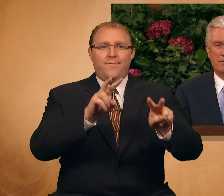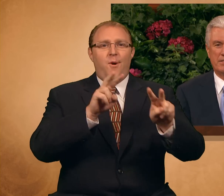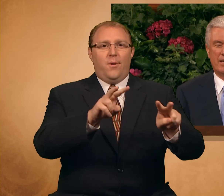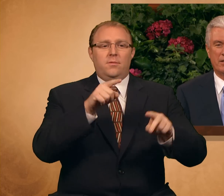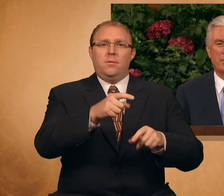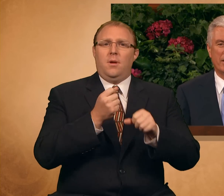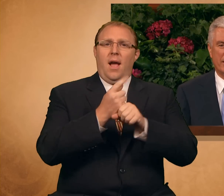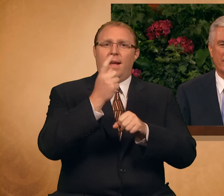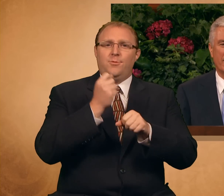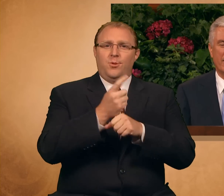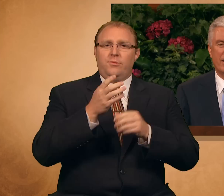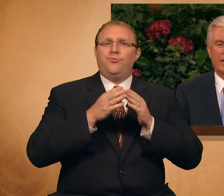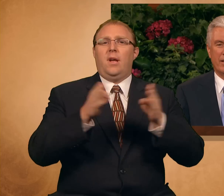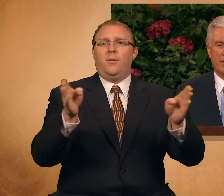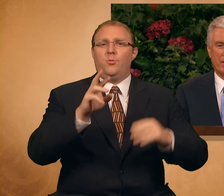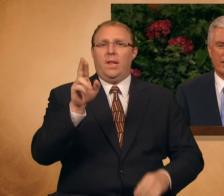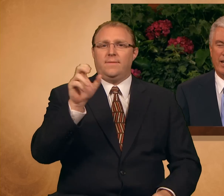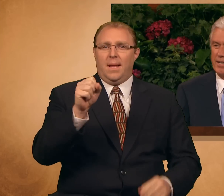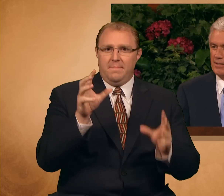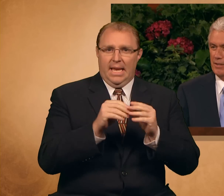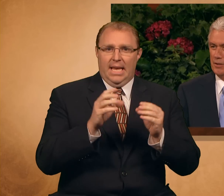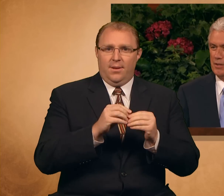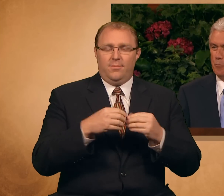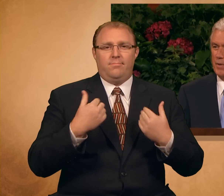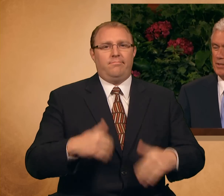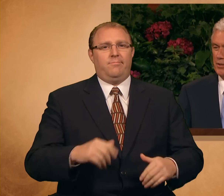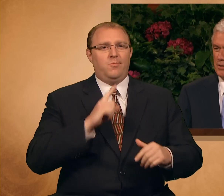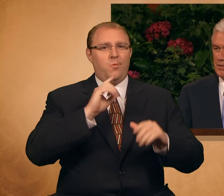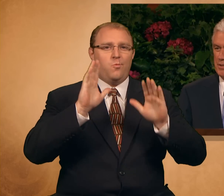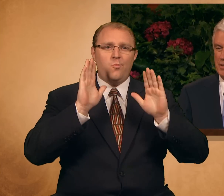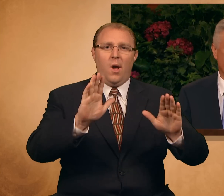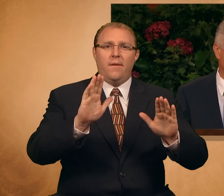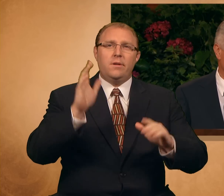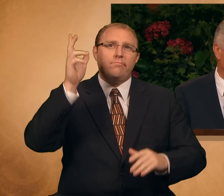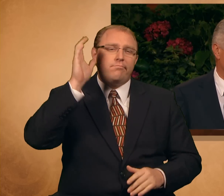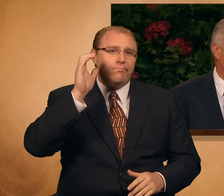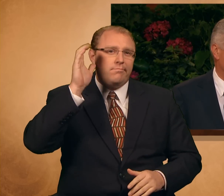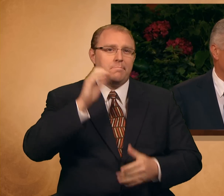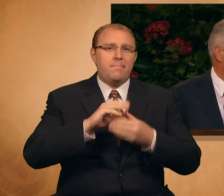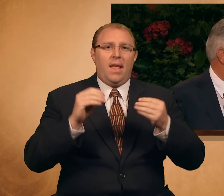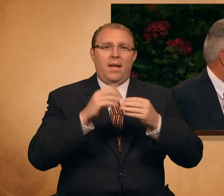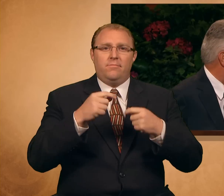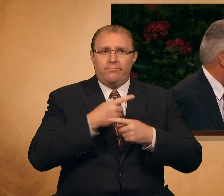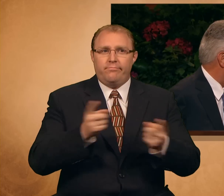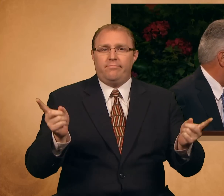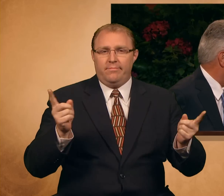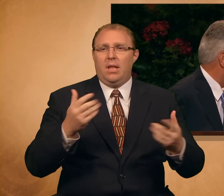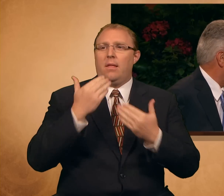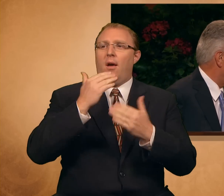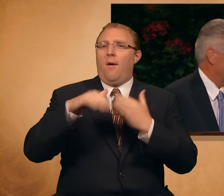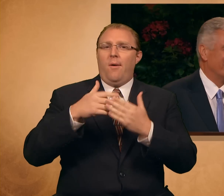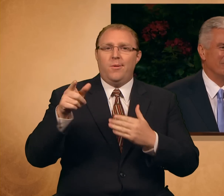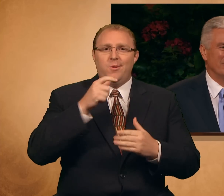Relief Society meeting and the excellent messages given here. Thank you, sisters.